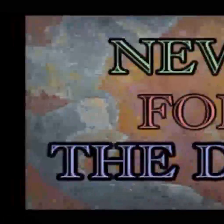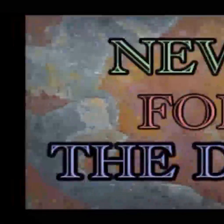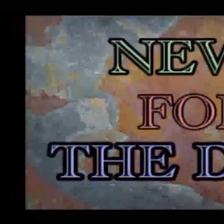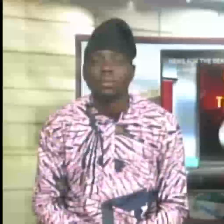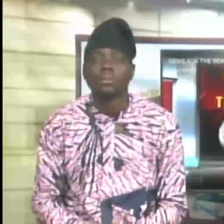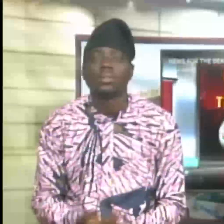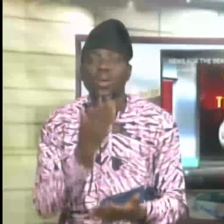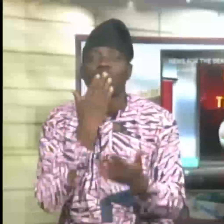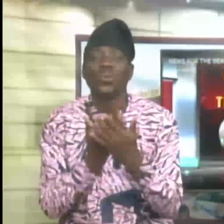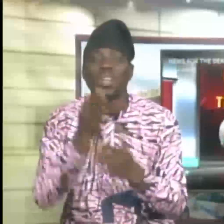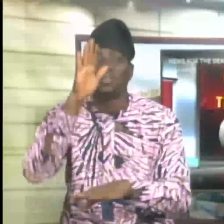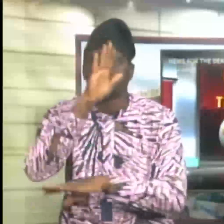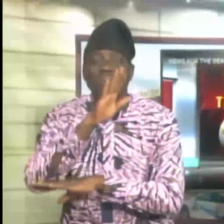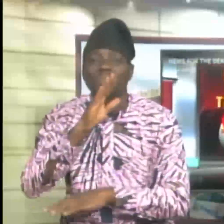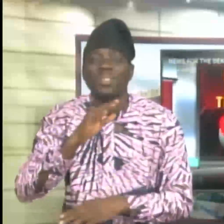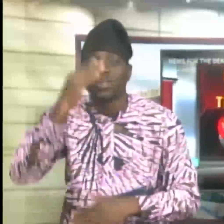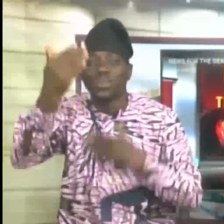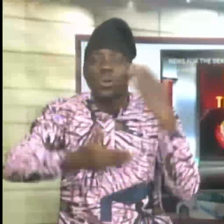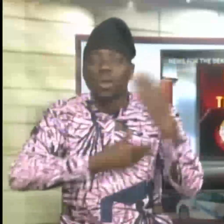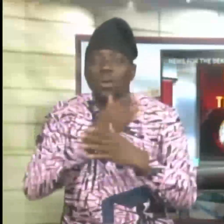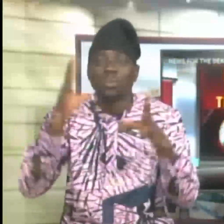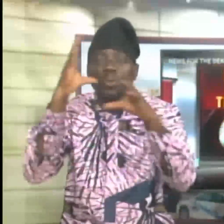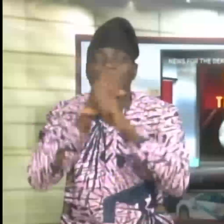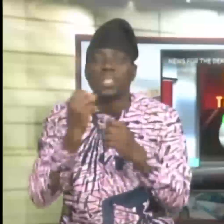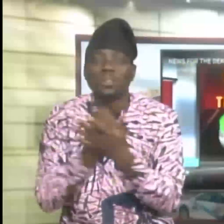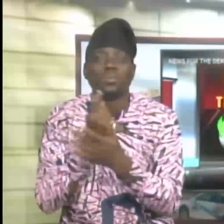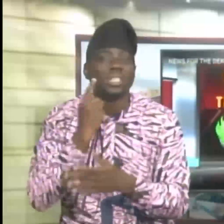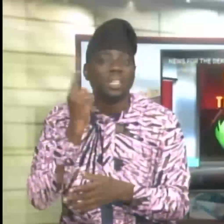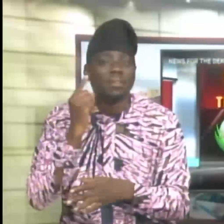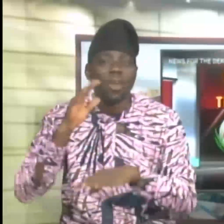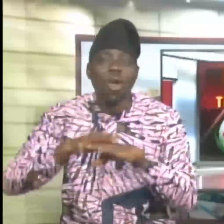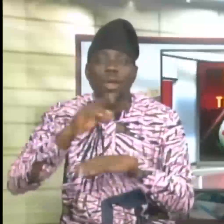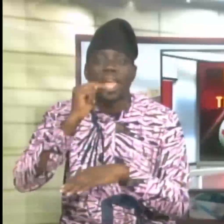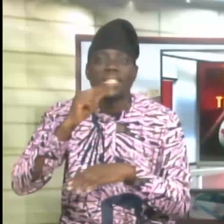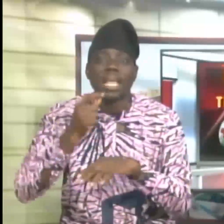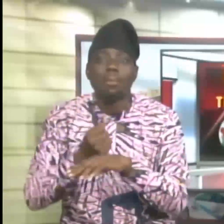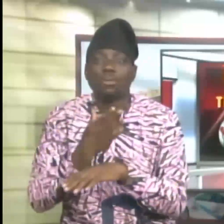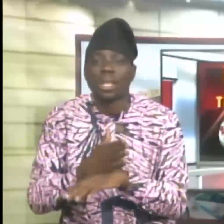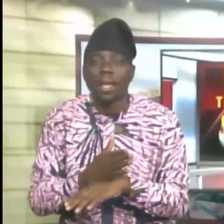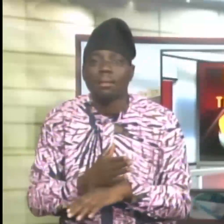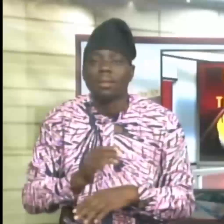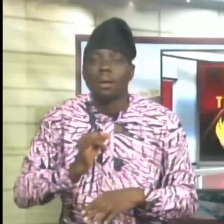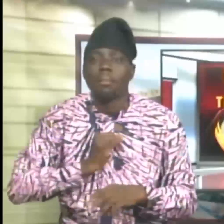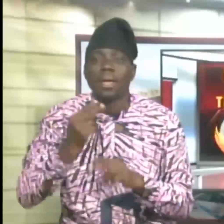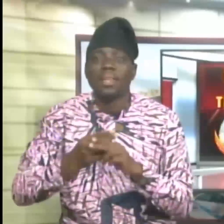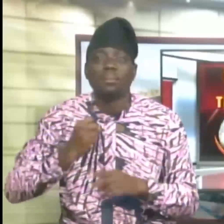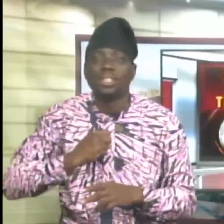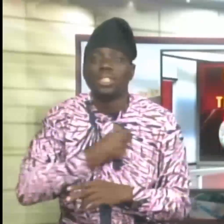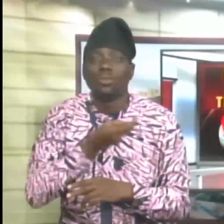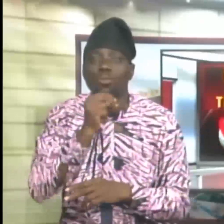Good afternoon, and you are welcome to Comprehensive News for the Deaf on NTE Abe Okota. I am Sheyi Ogunbayo.